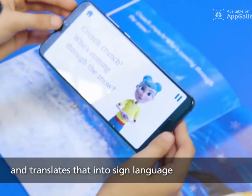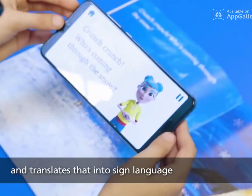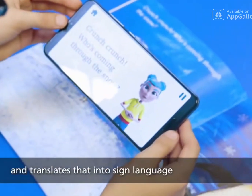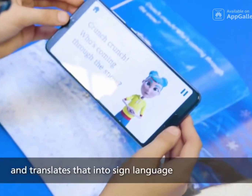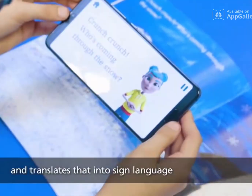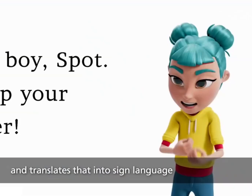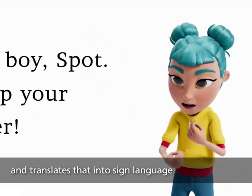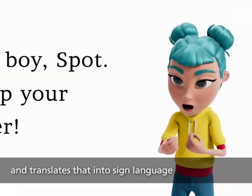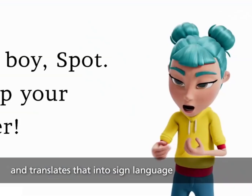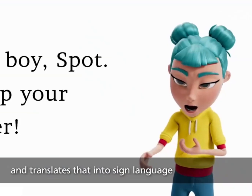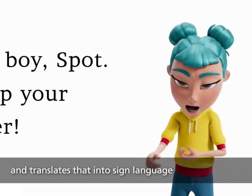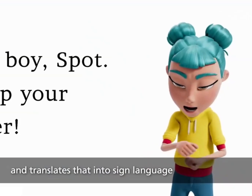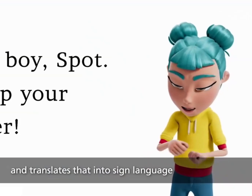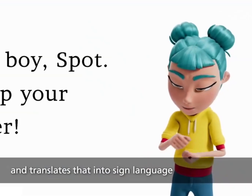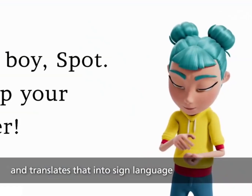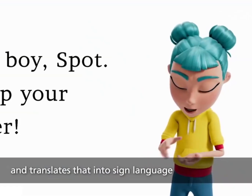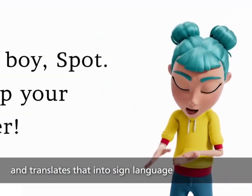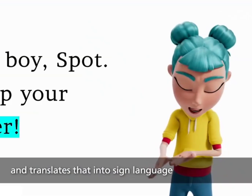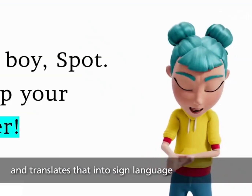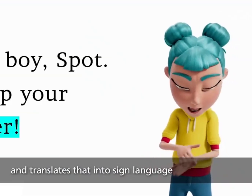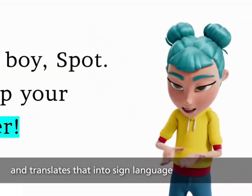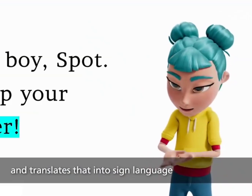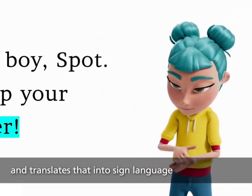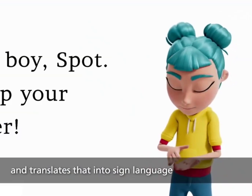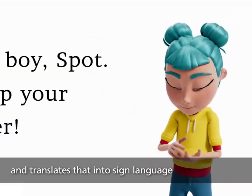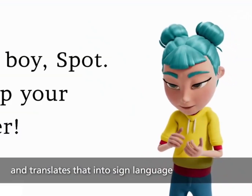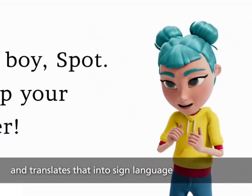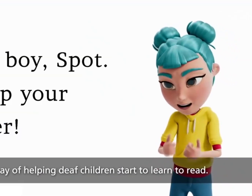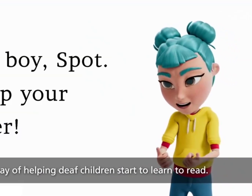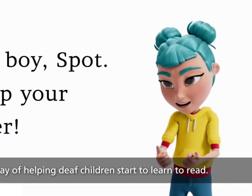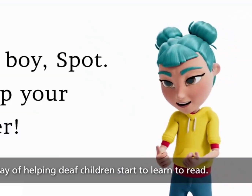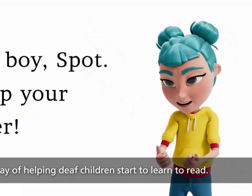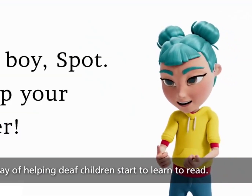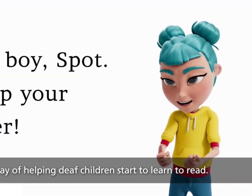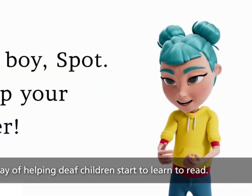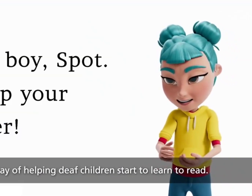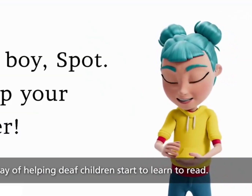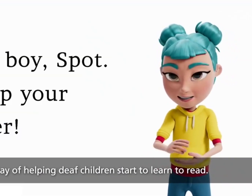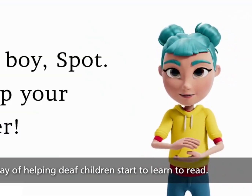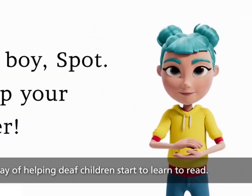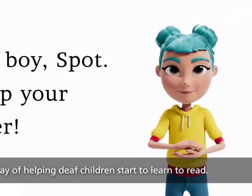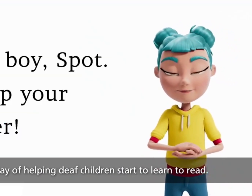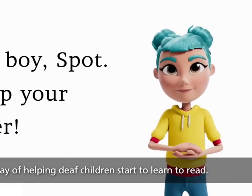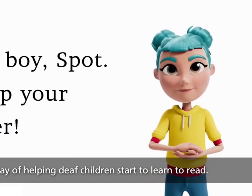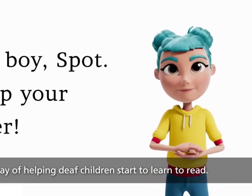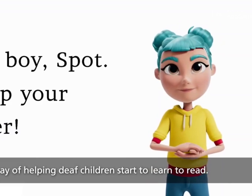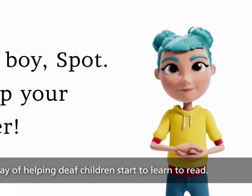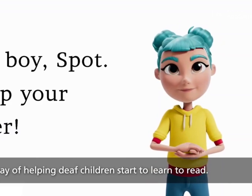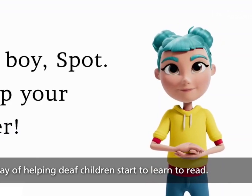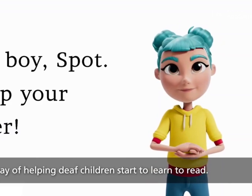books and translates that into sign language. It's a way of helping deaf children start to learn to read.